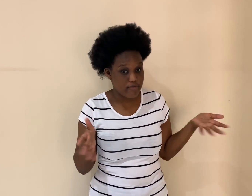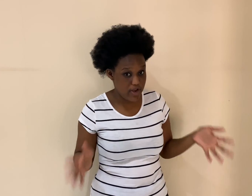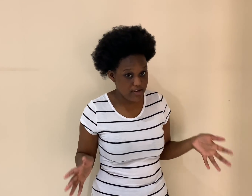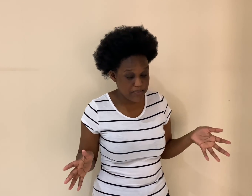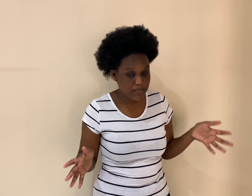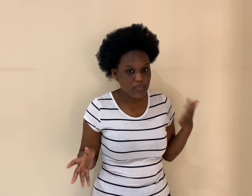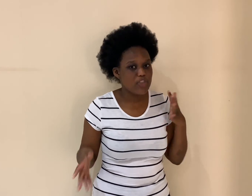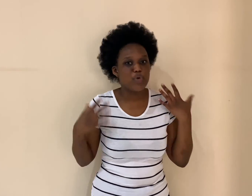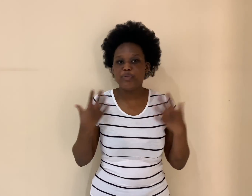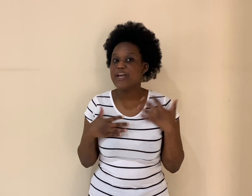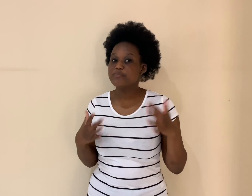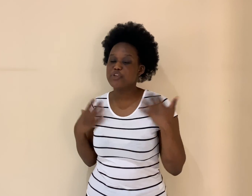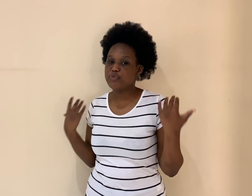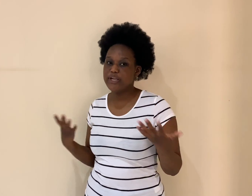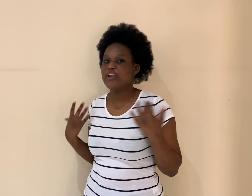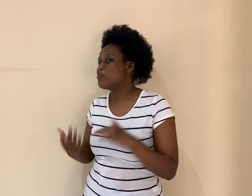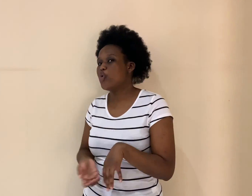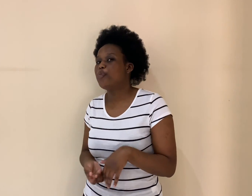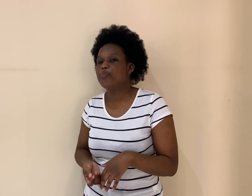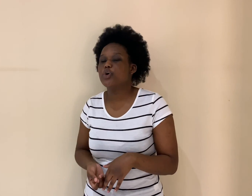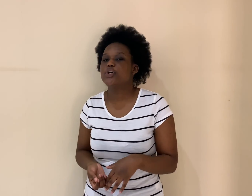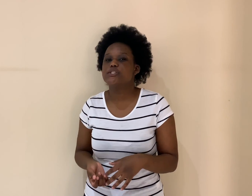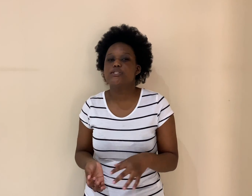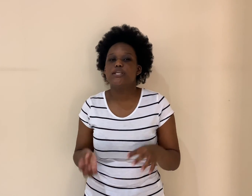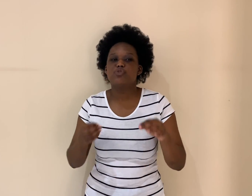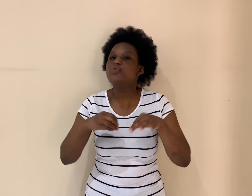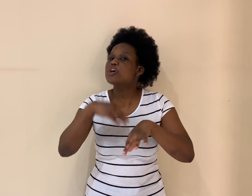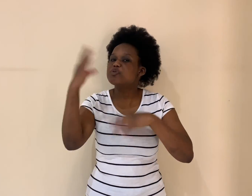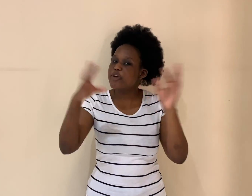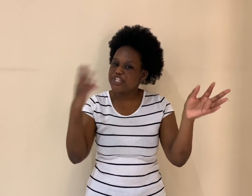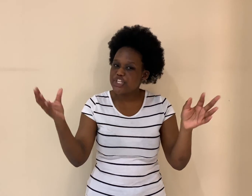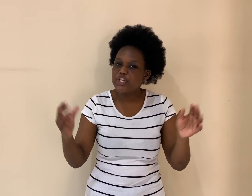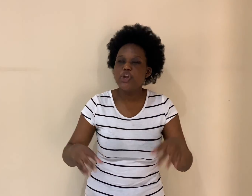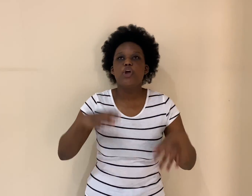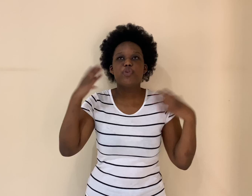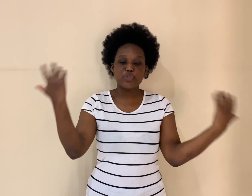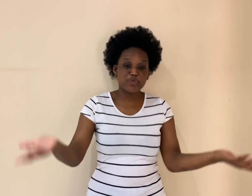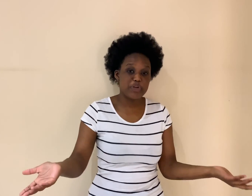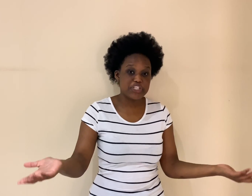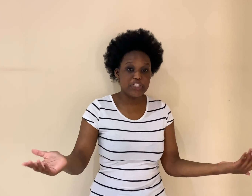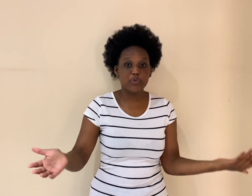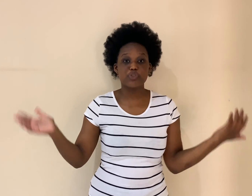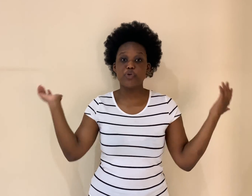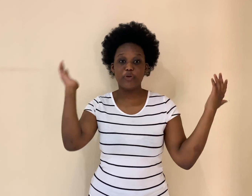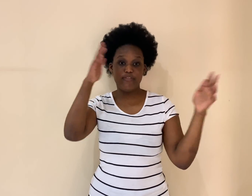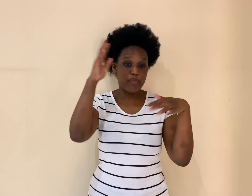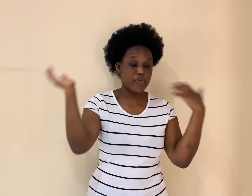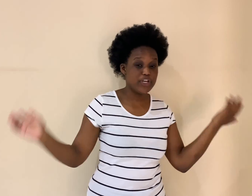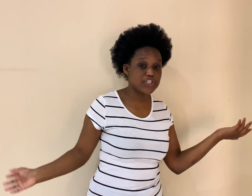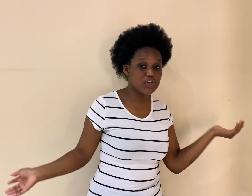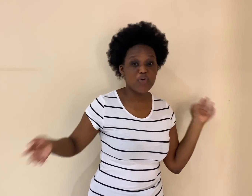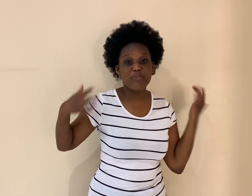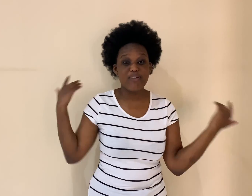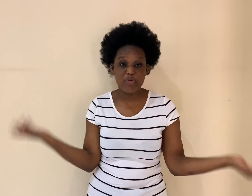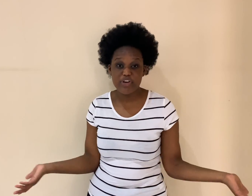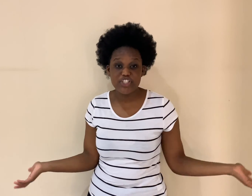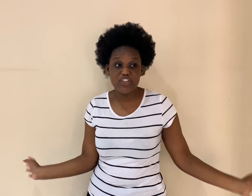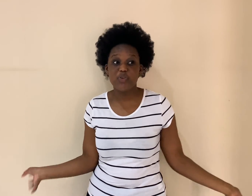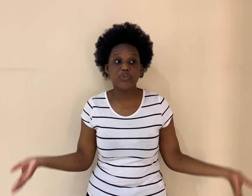rain, there won't be as much rain anymore because there's no transpiration. No transpiration equals no evaporation. No evaporation equals